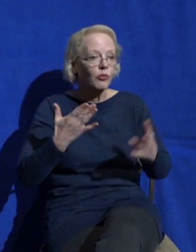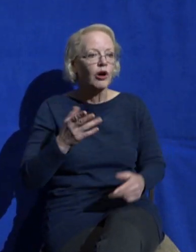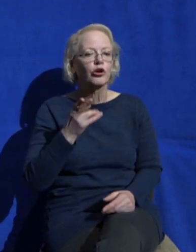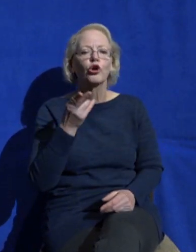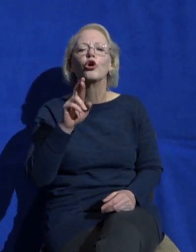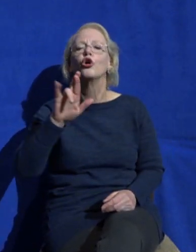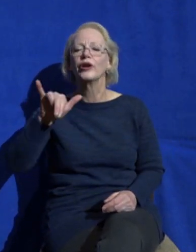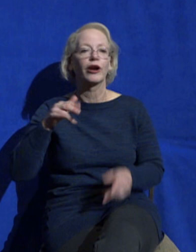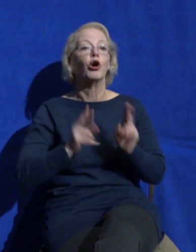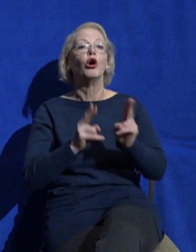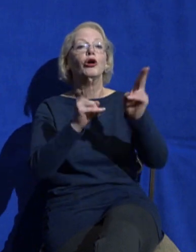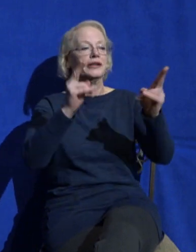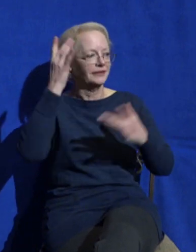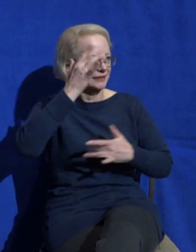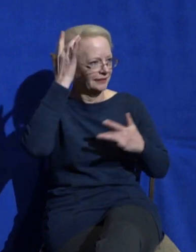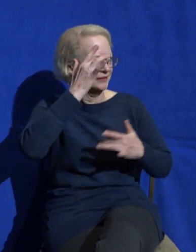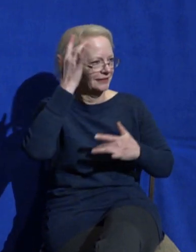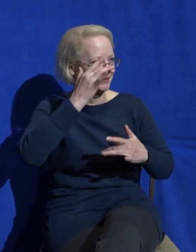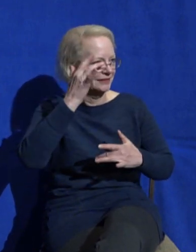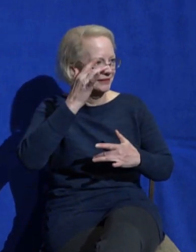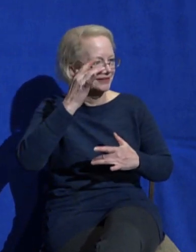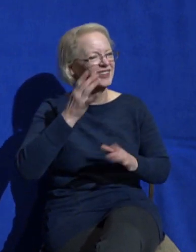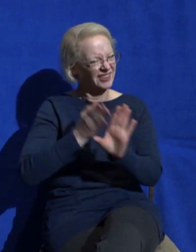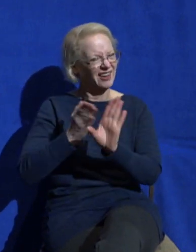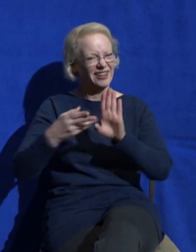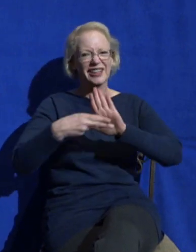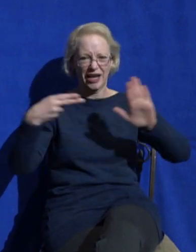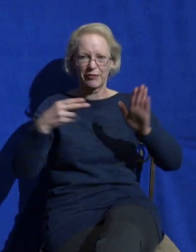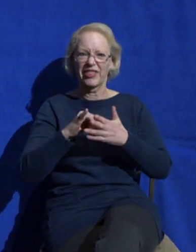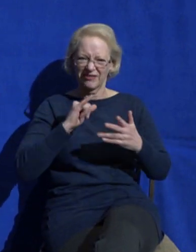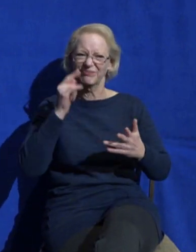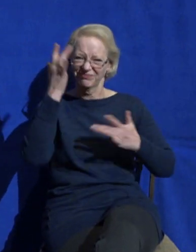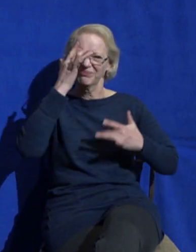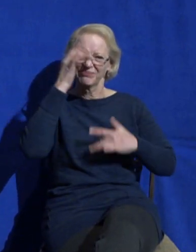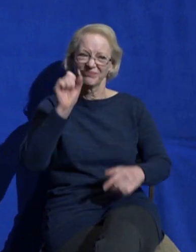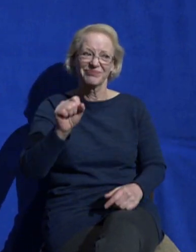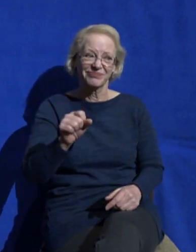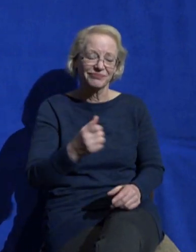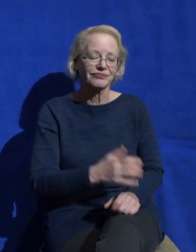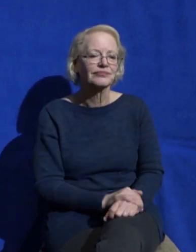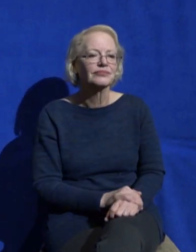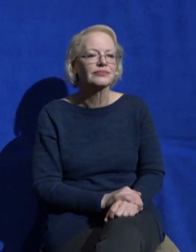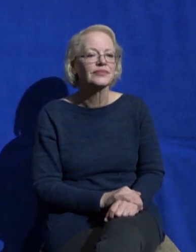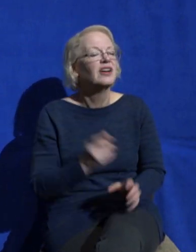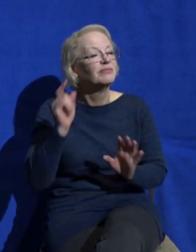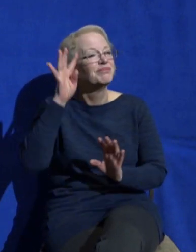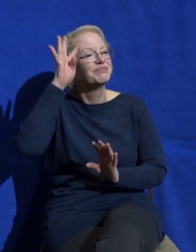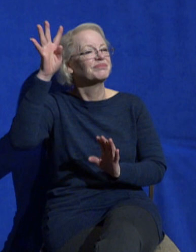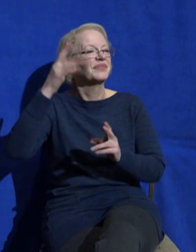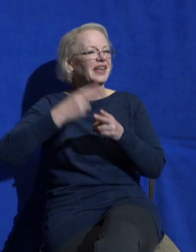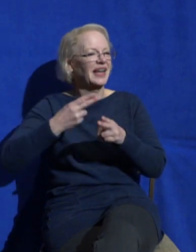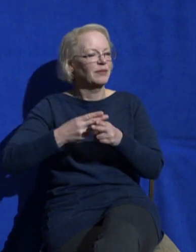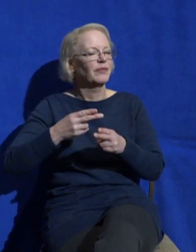They literally label this a disease and it was actually coined by a world-renowned cardiologist in the